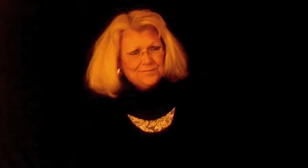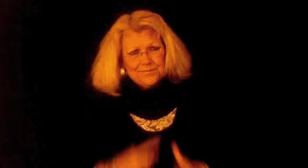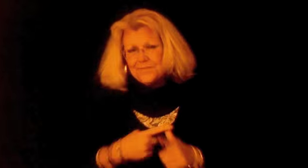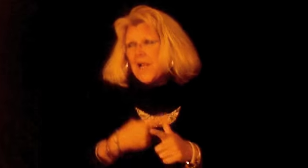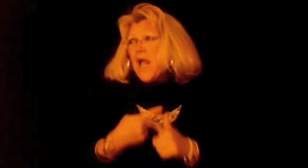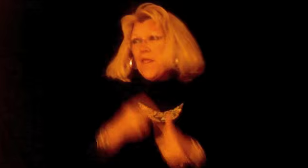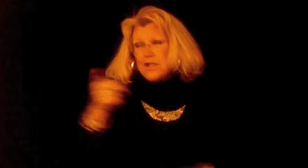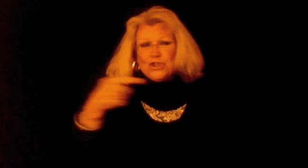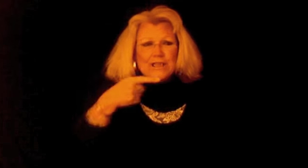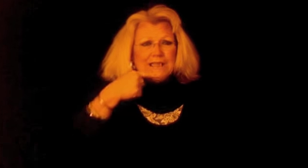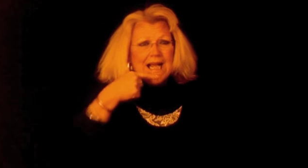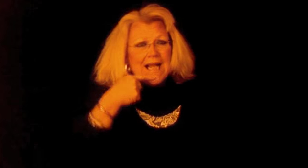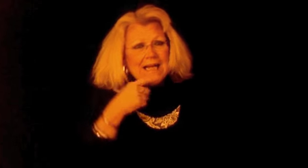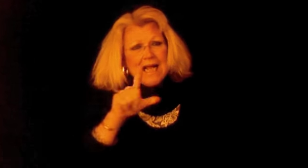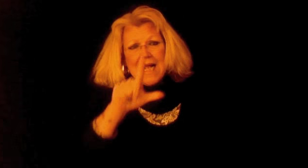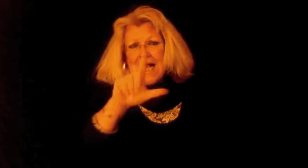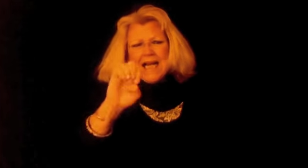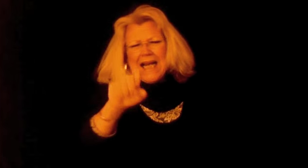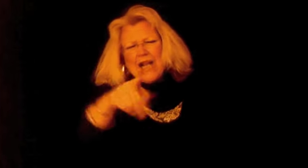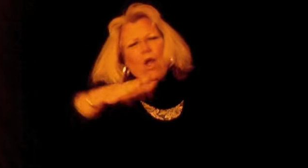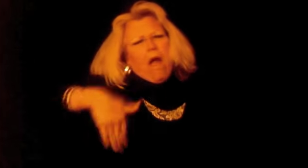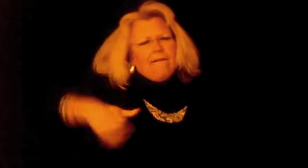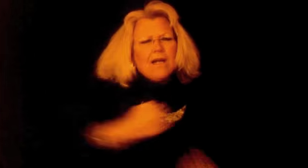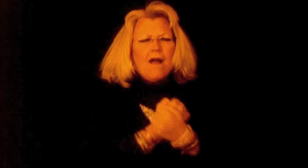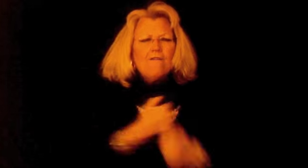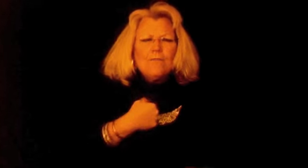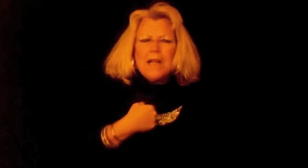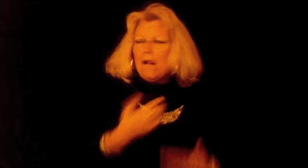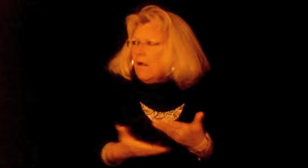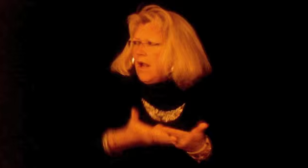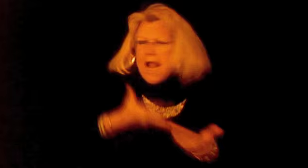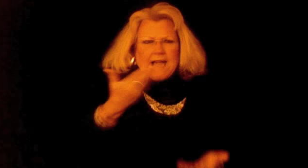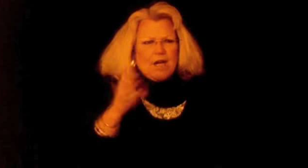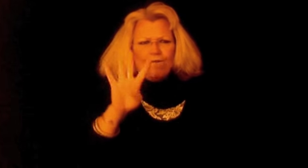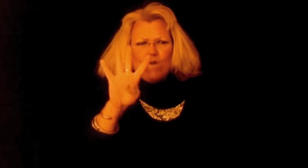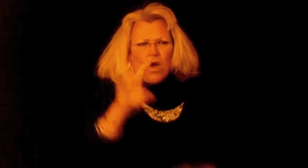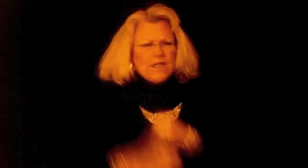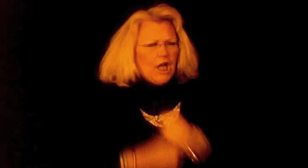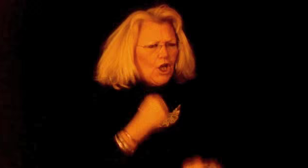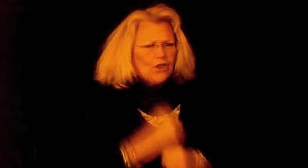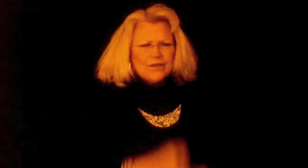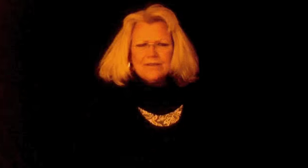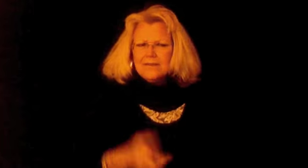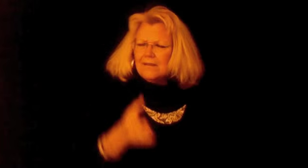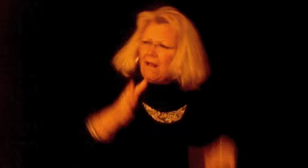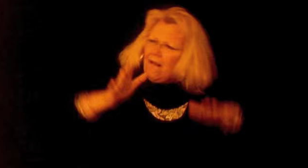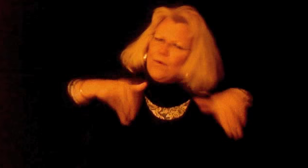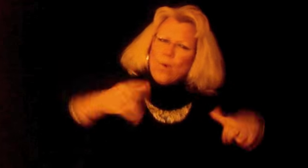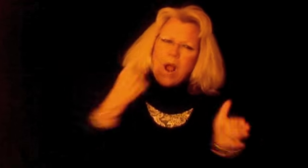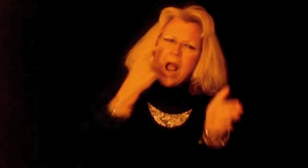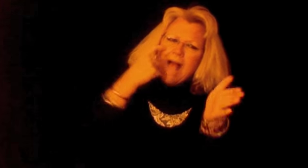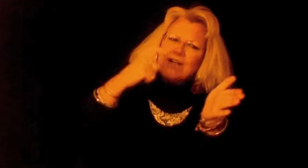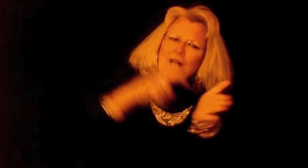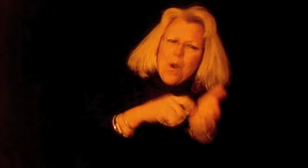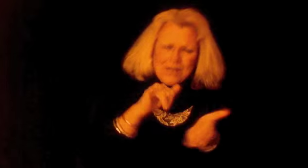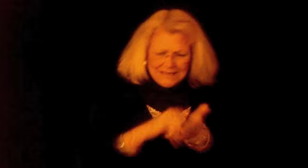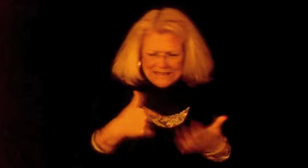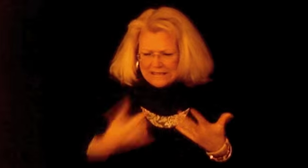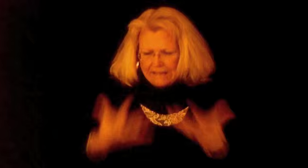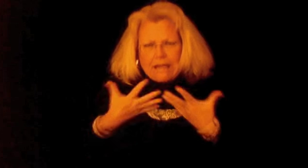And then she said See, you haven't loved me nearly four years You haven't noticed that